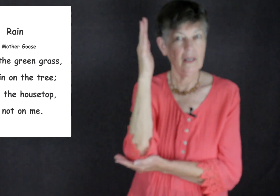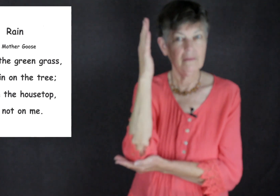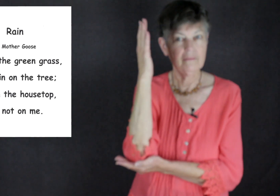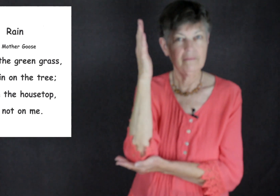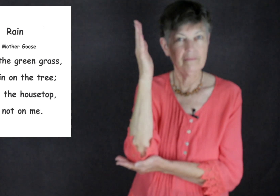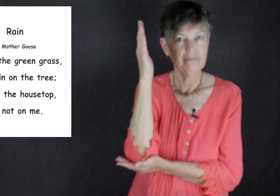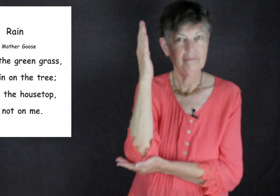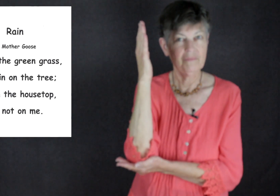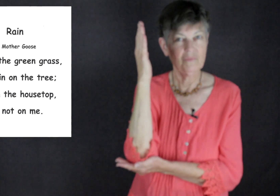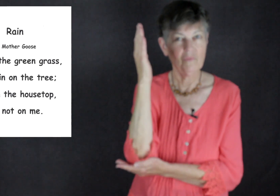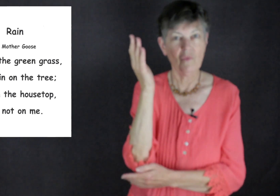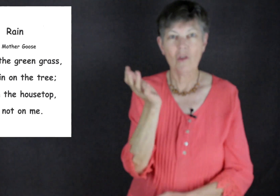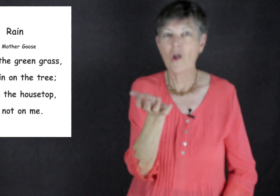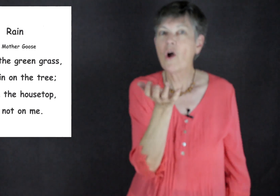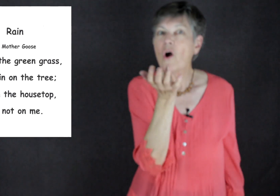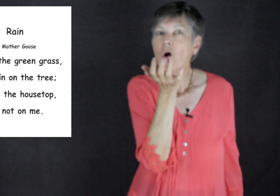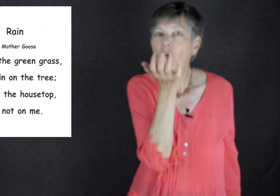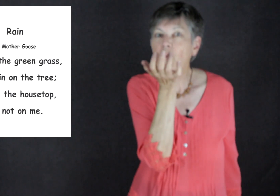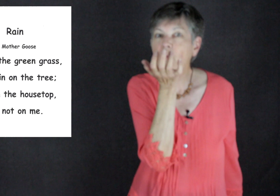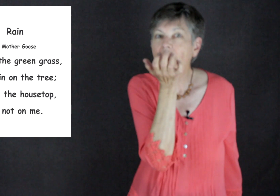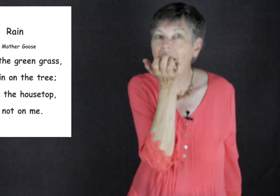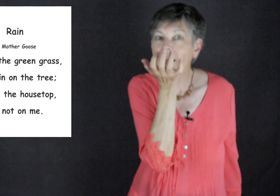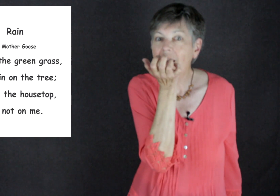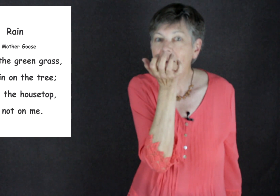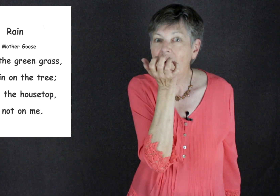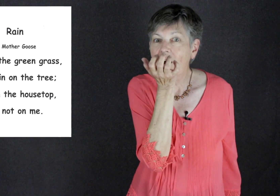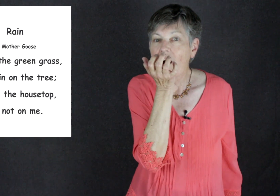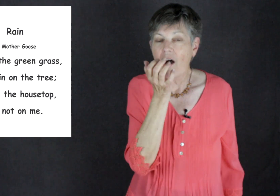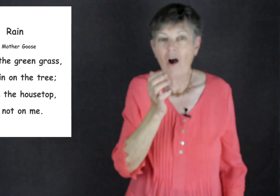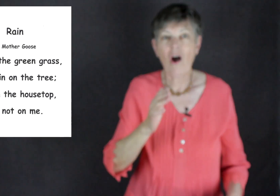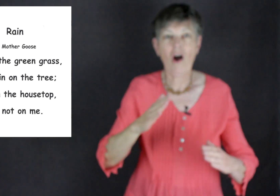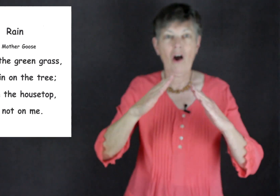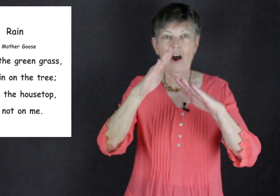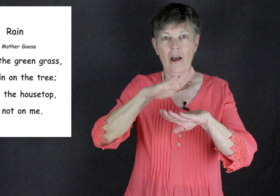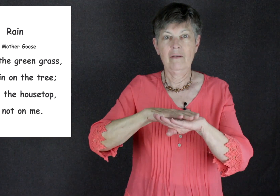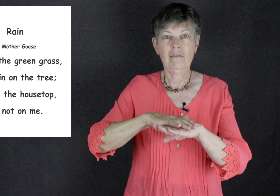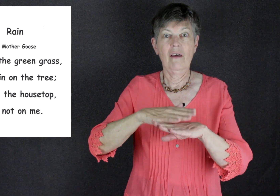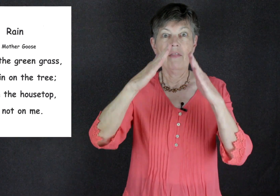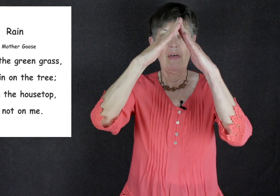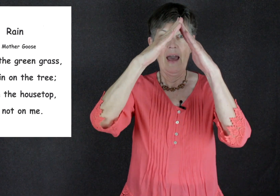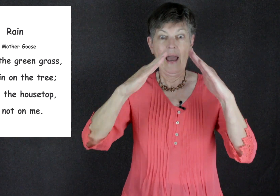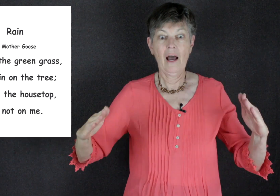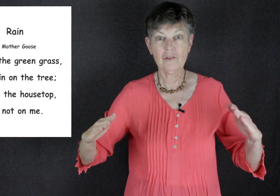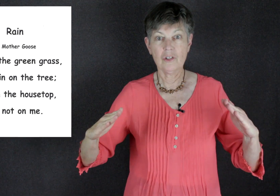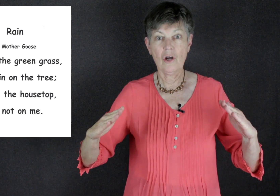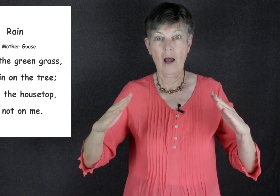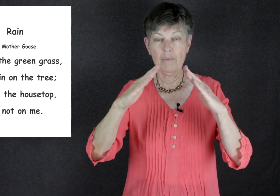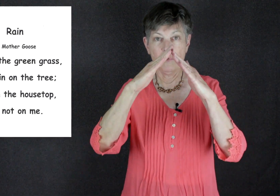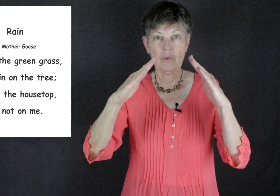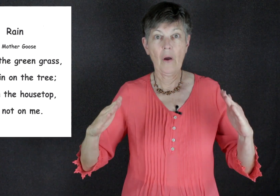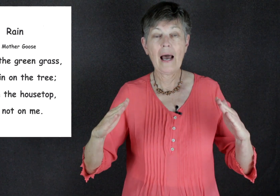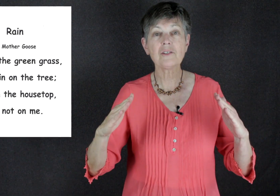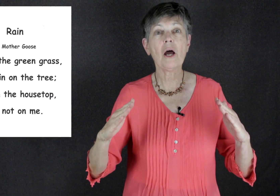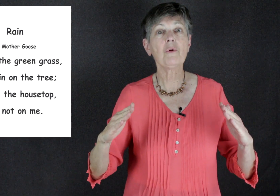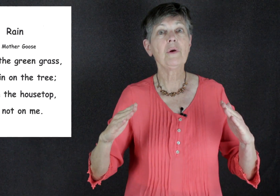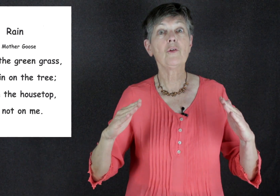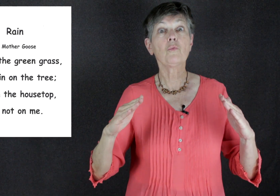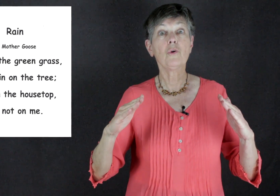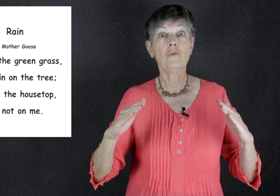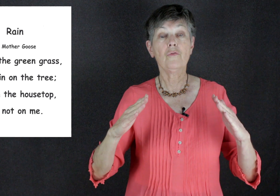rain on the house tops the house top would be the roof